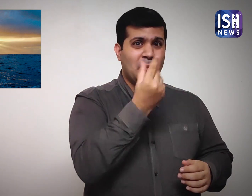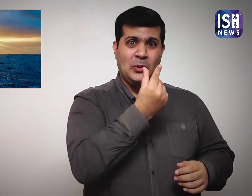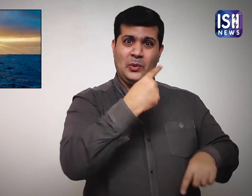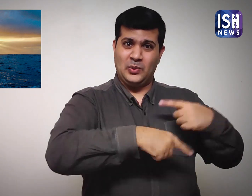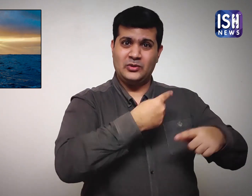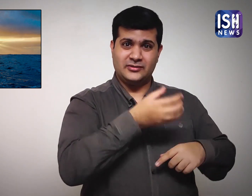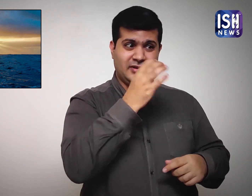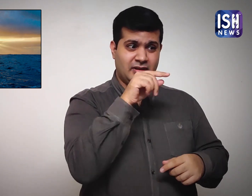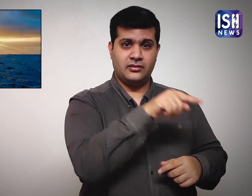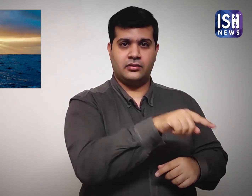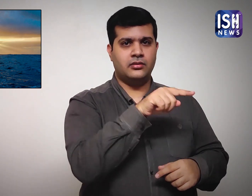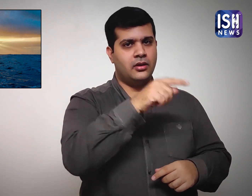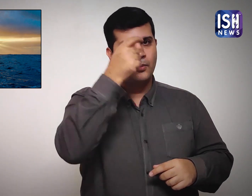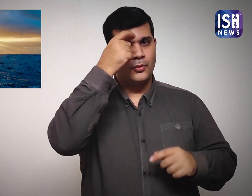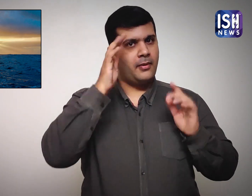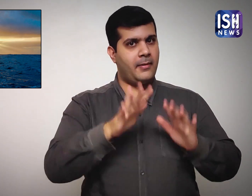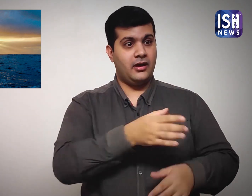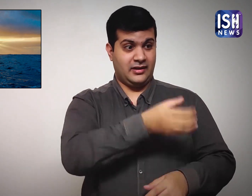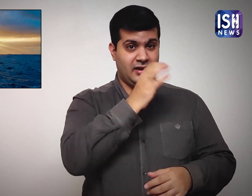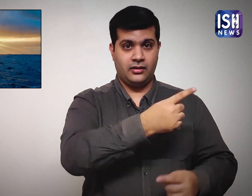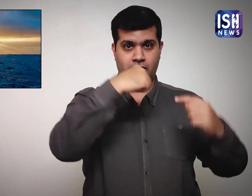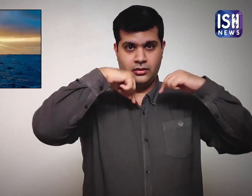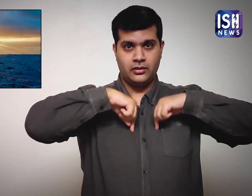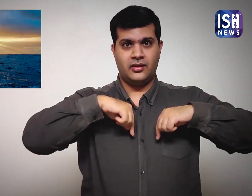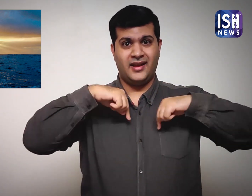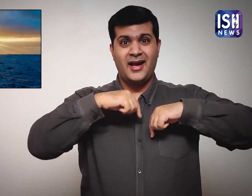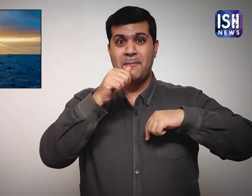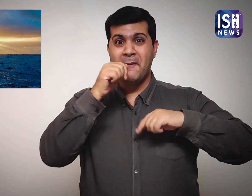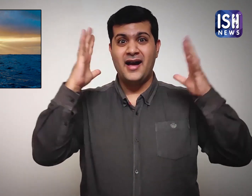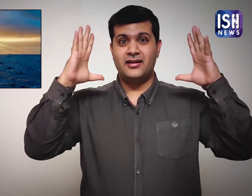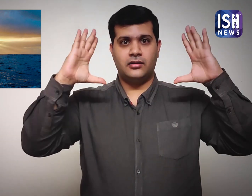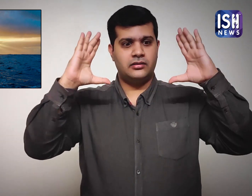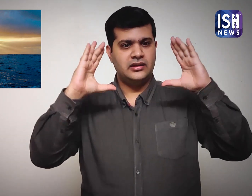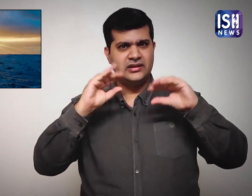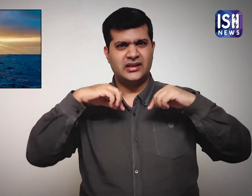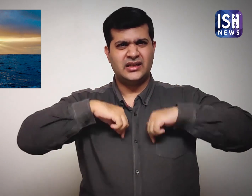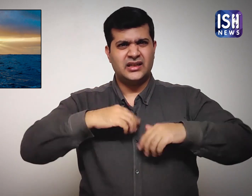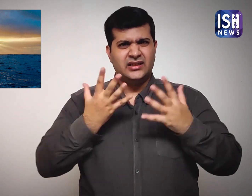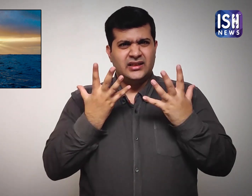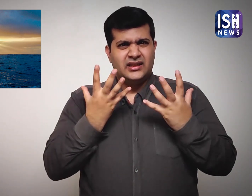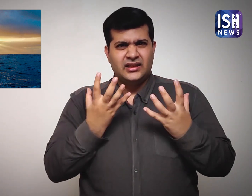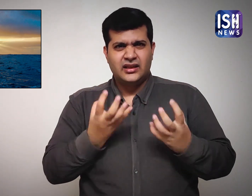If you drink that water regularly, it will dehydrate you and possibly kill you.